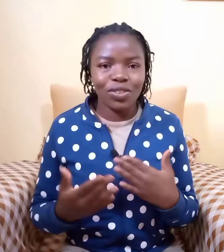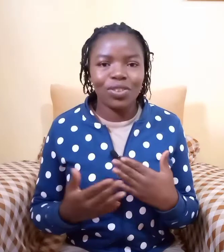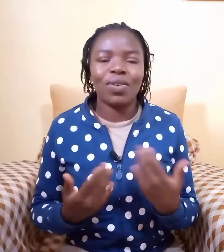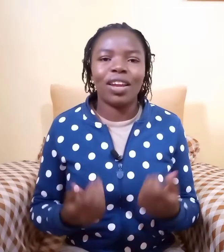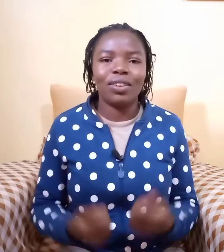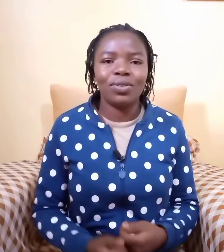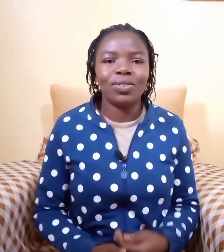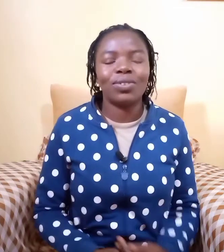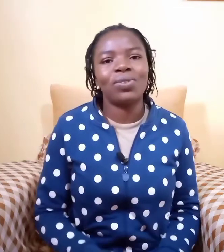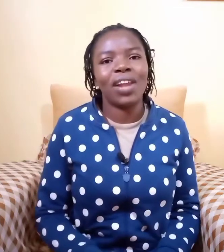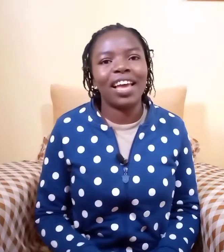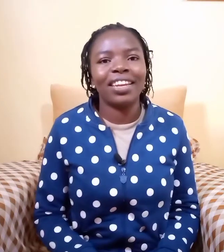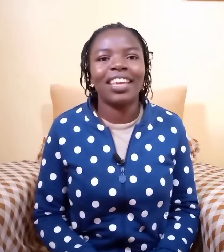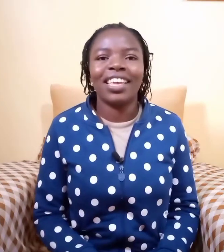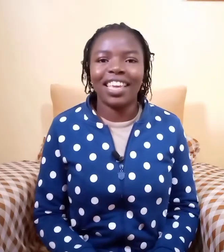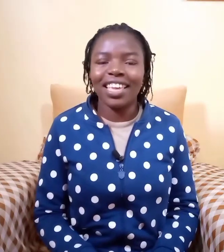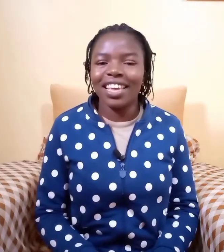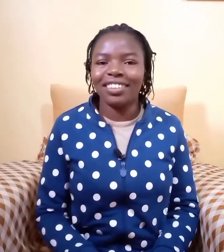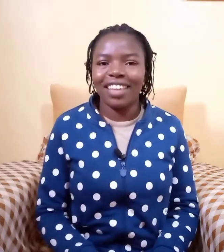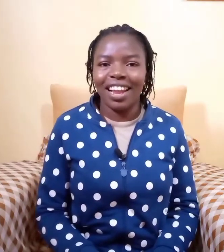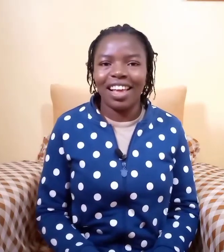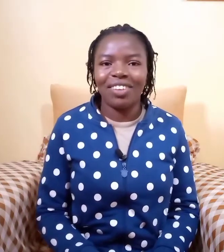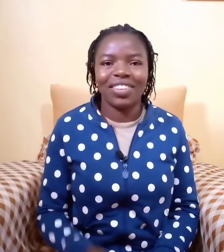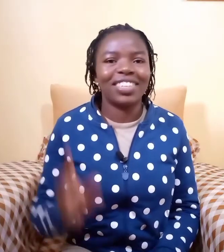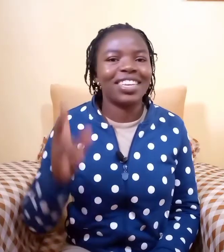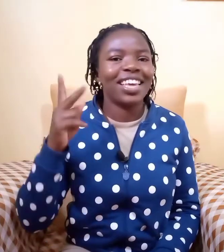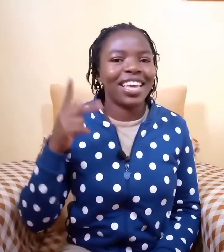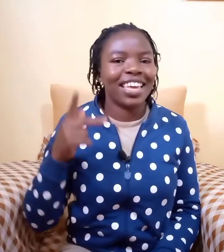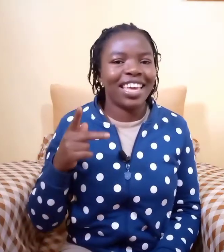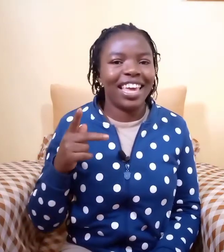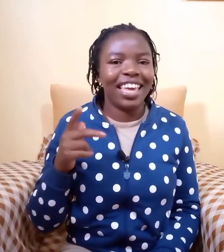you can use to learn kenyan sign language the